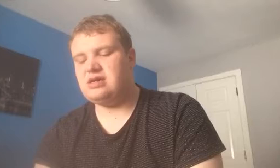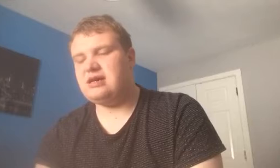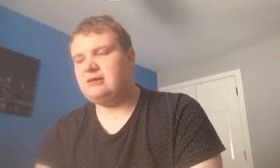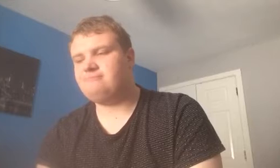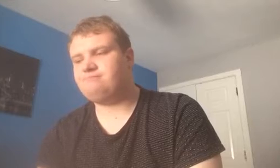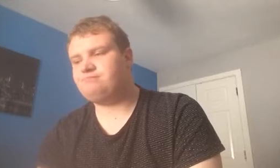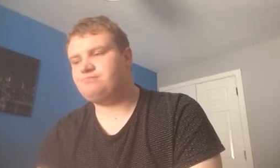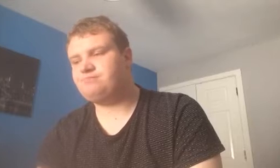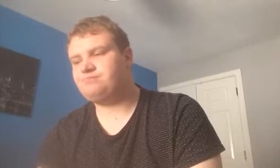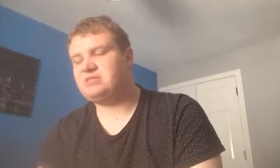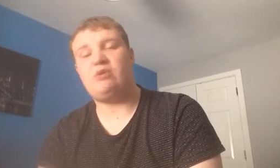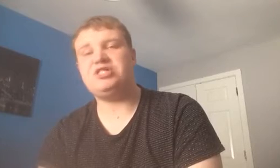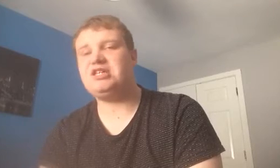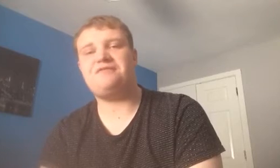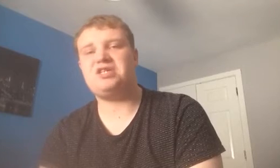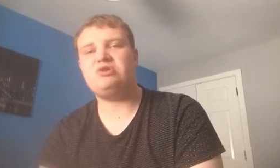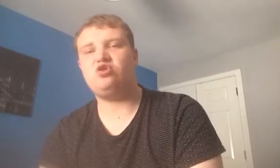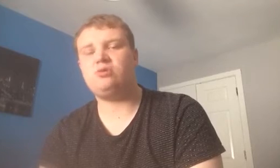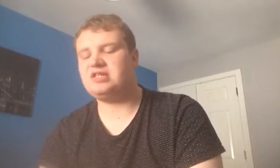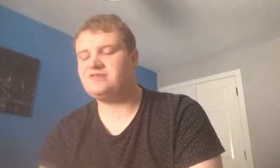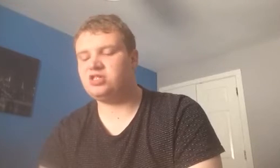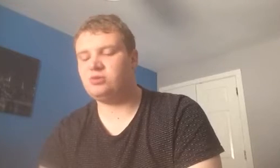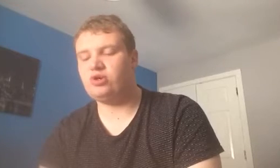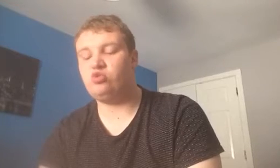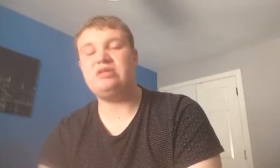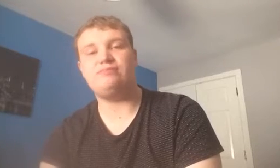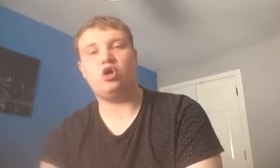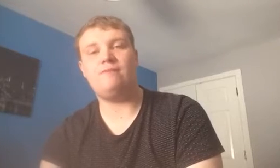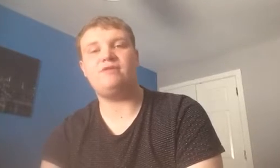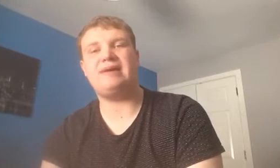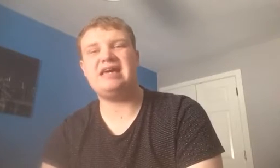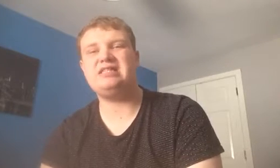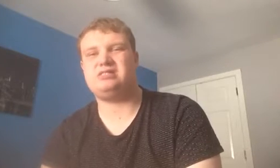Erm, I wasn't afraid we got him as far as I'm aware, we bought him for pennies.